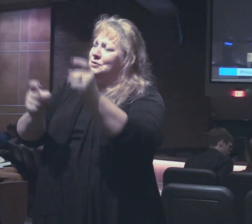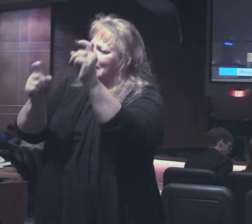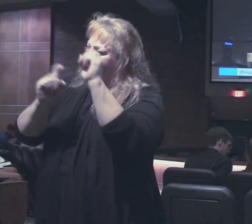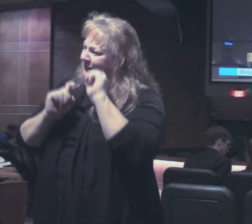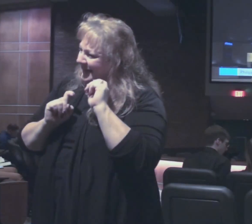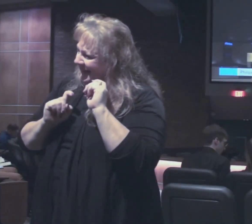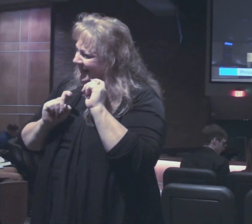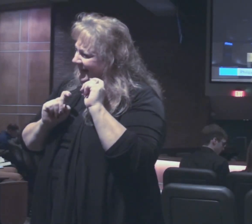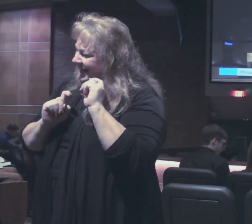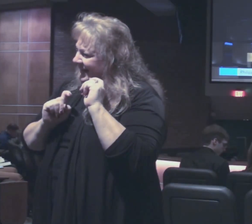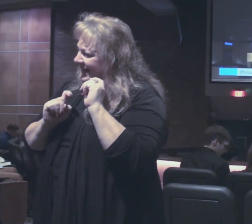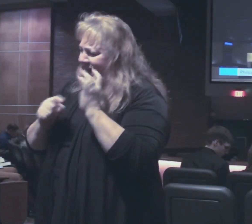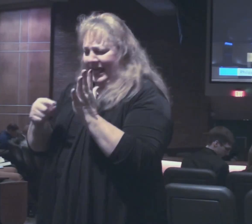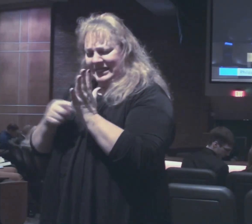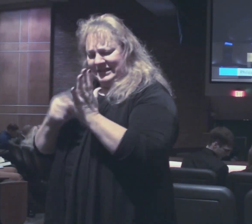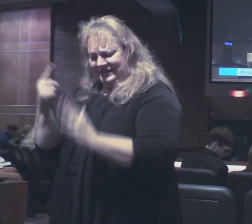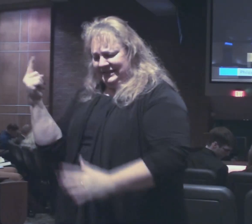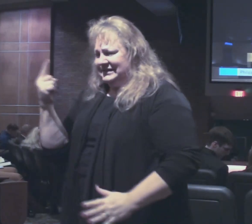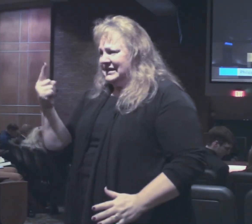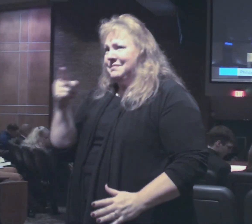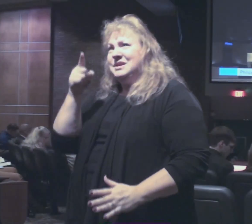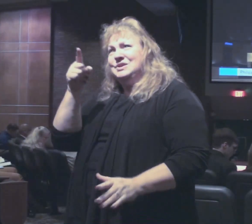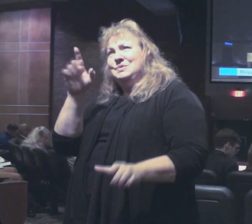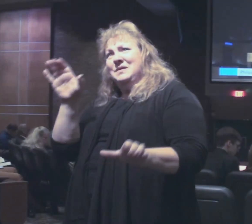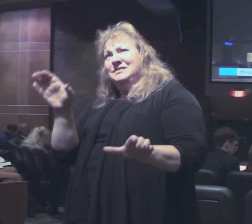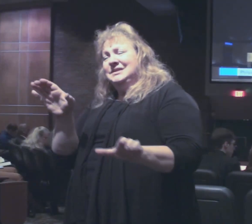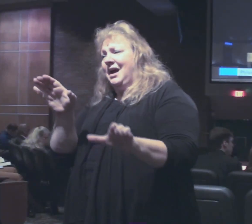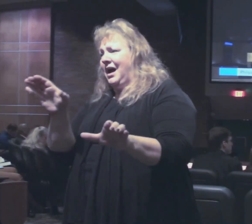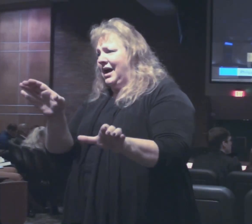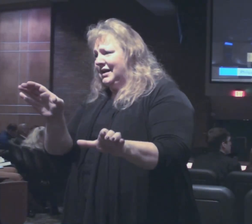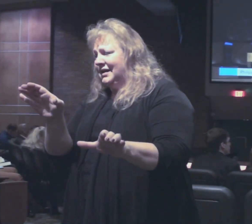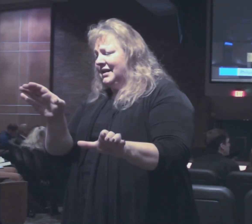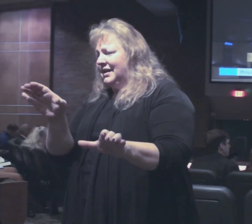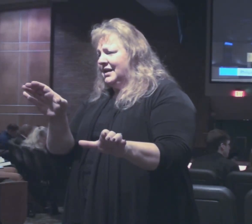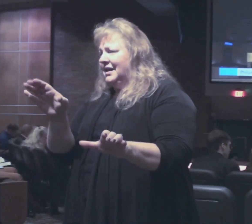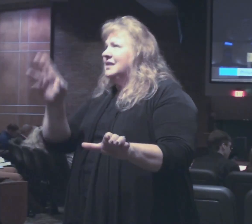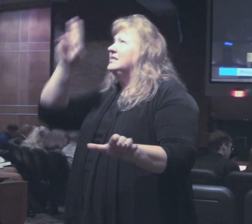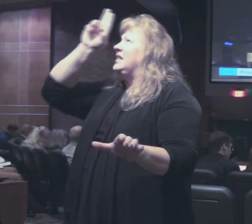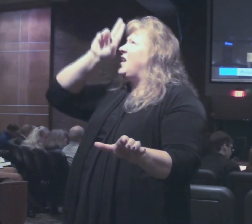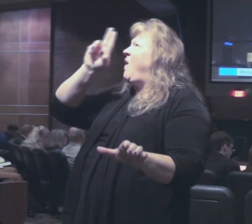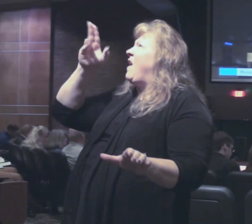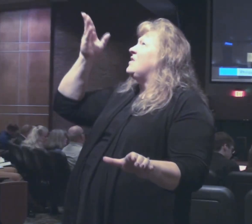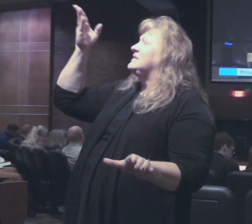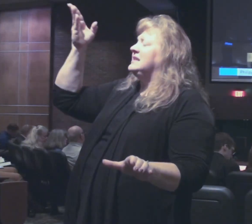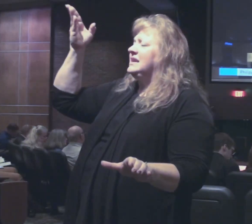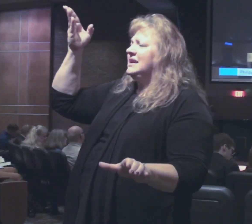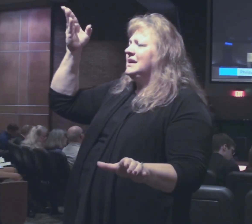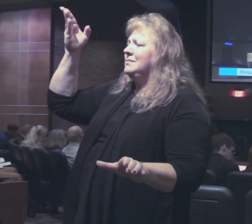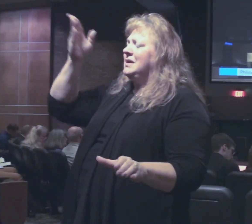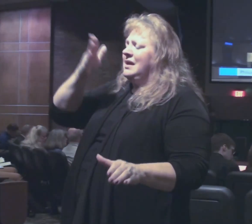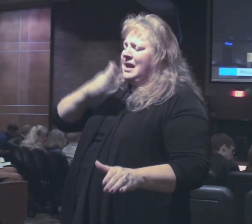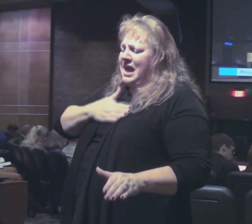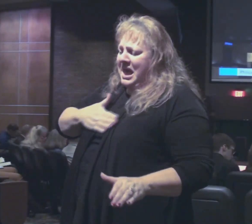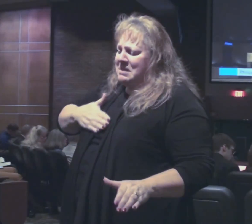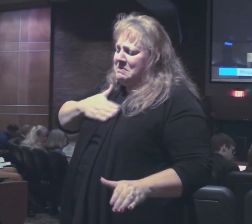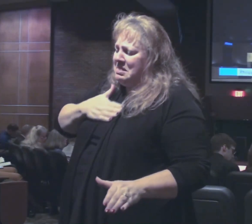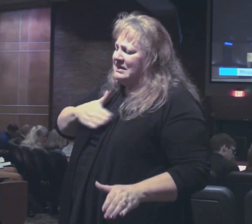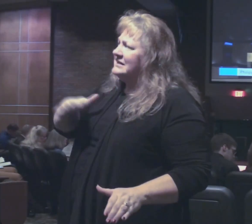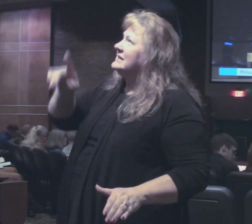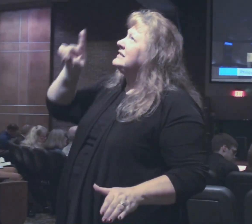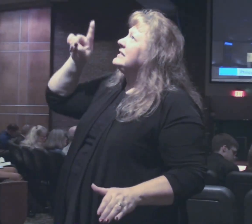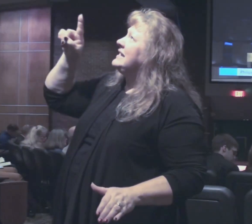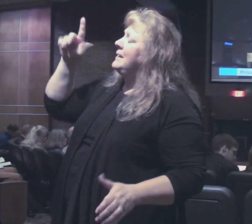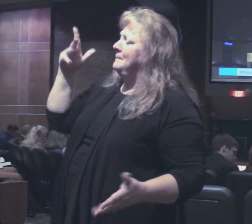mean this is something you have done that honors the Lord and is pleasing to him